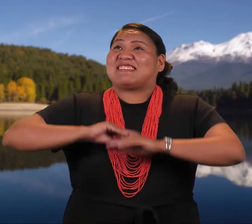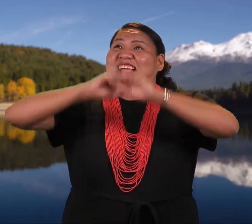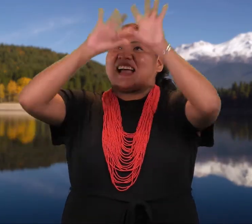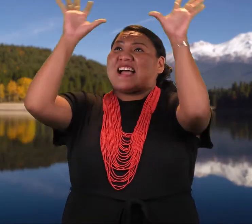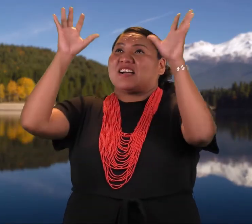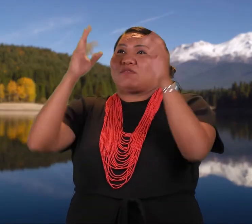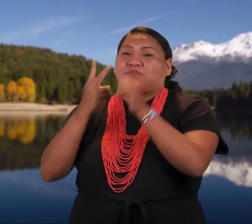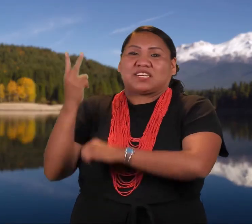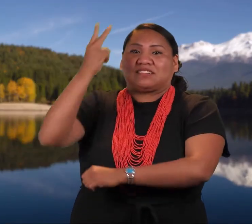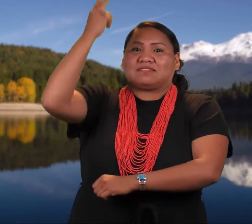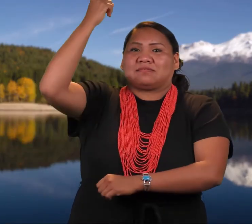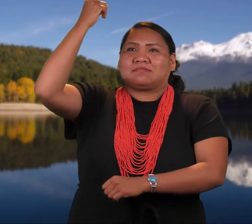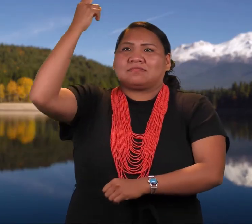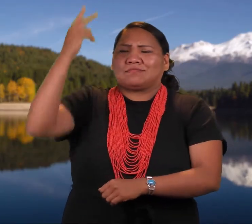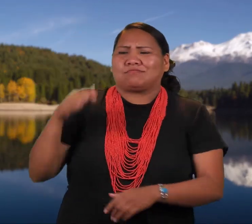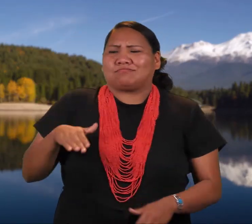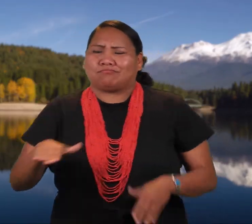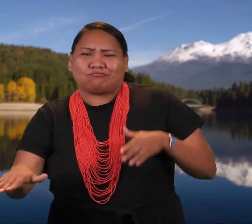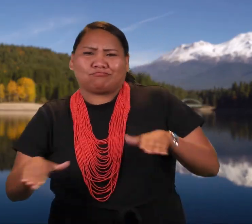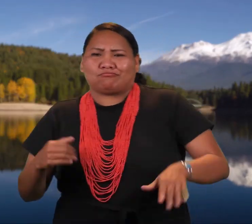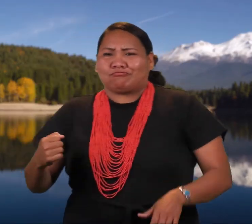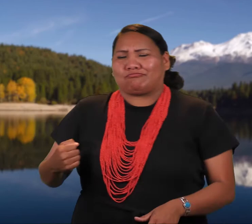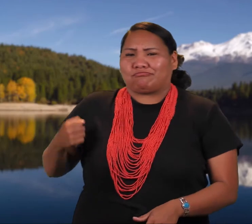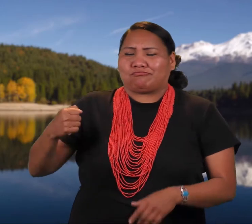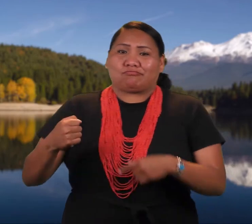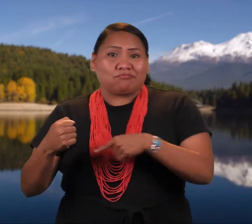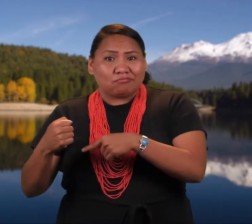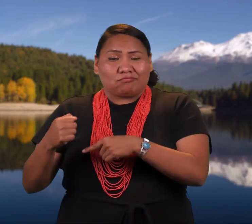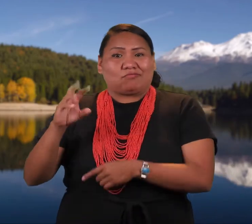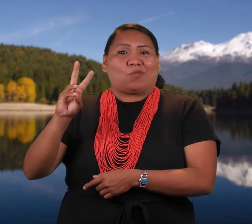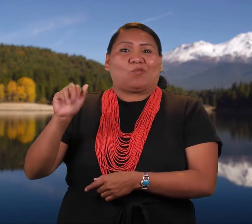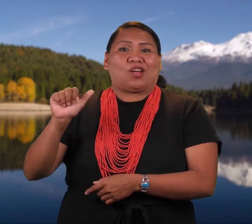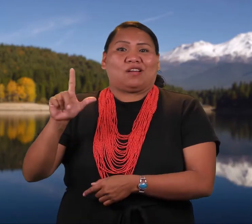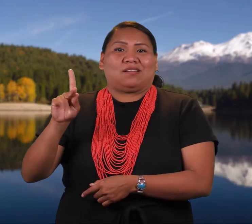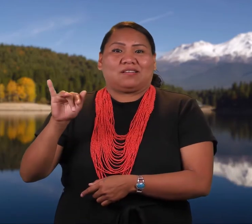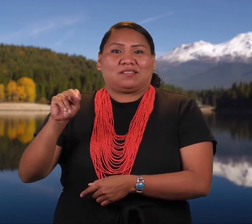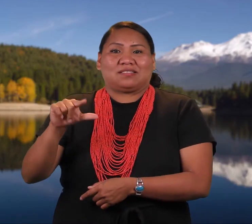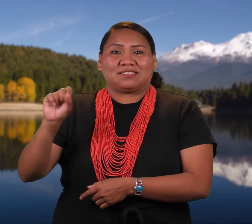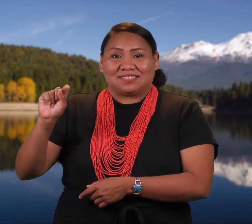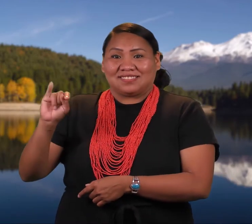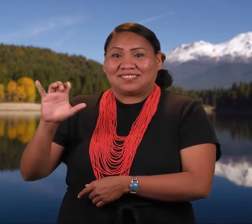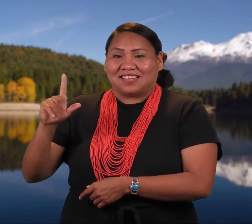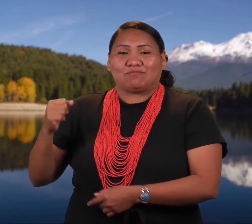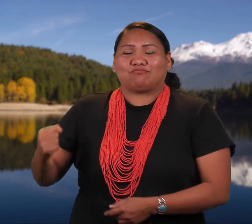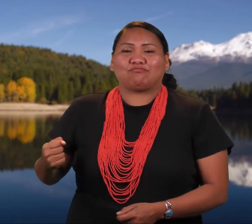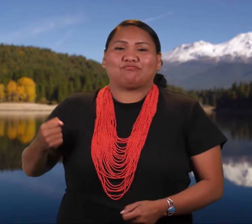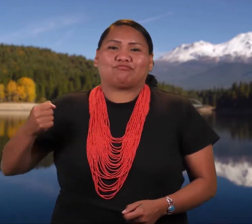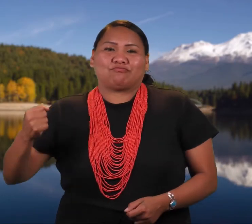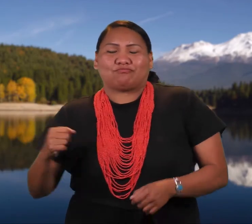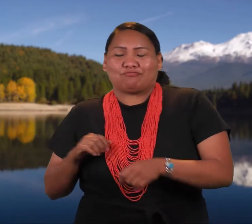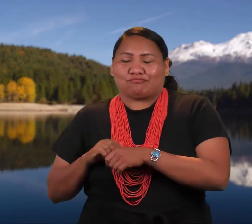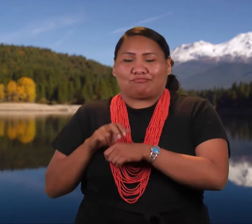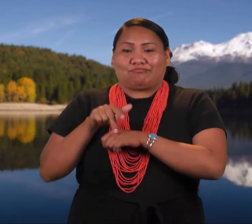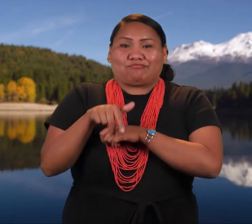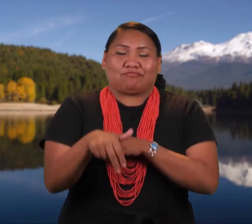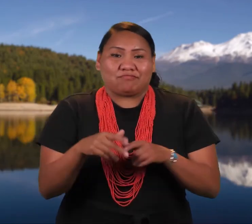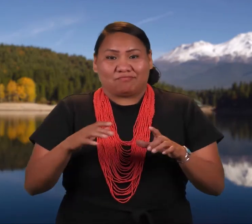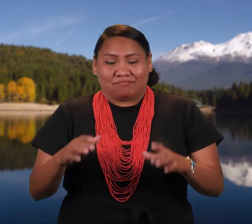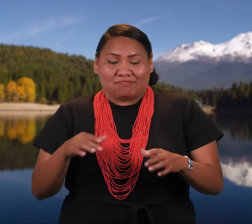Then the sky spirit took his walking stick, stepped from a cloud to the peak, and walked down to the mountain.